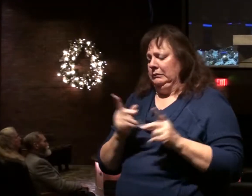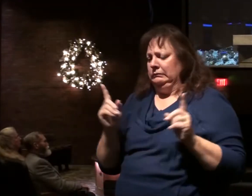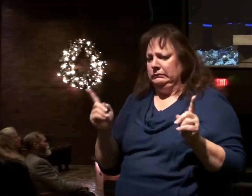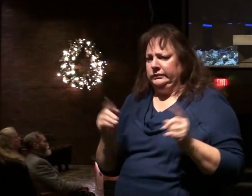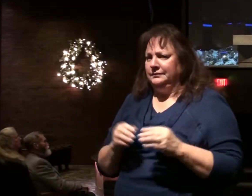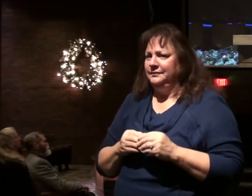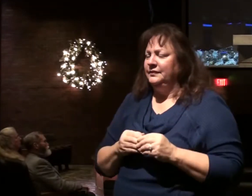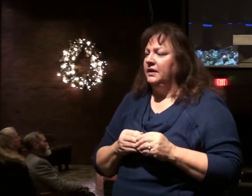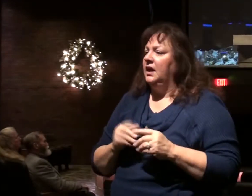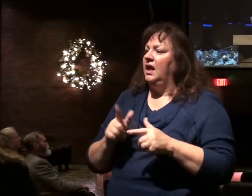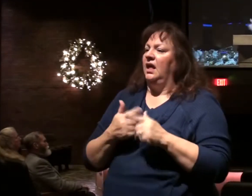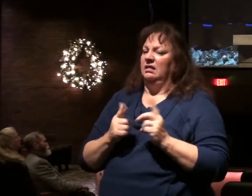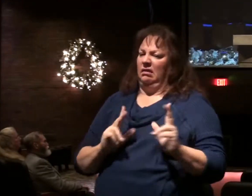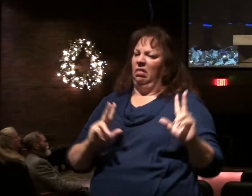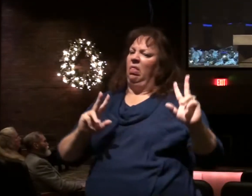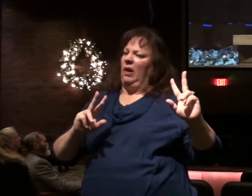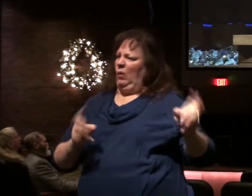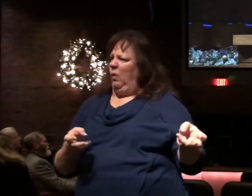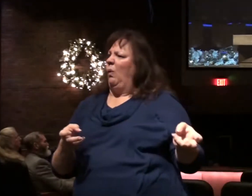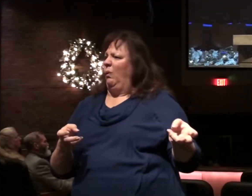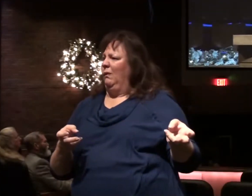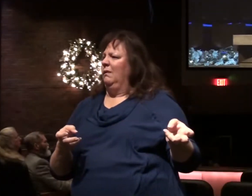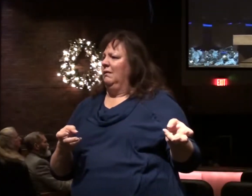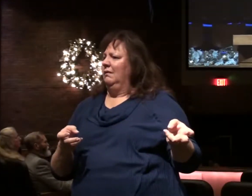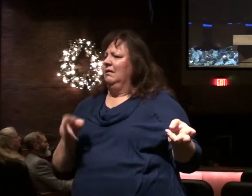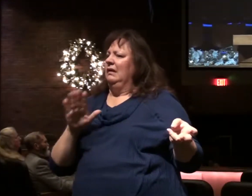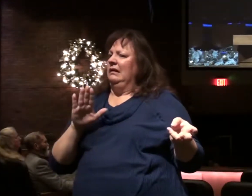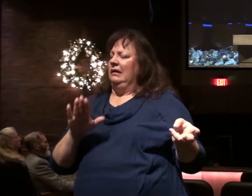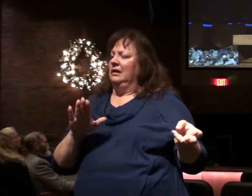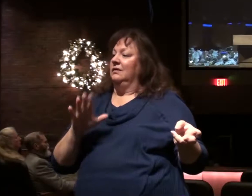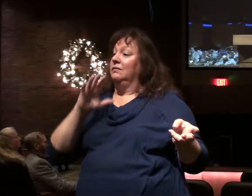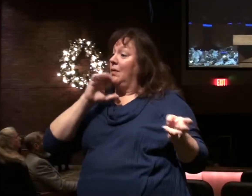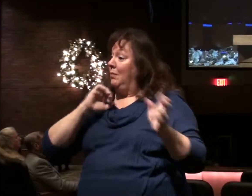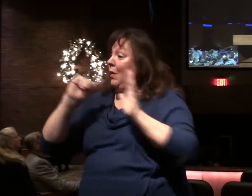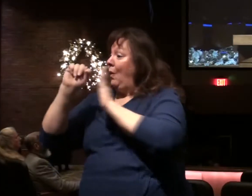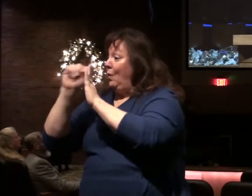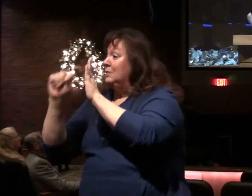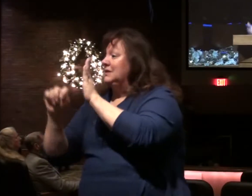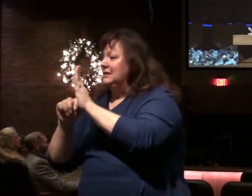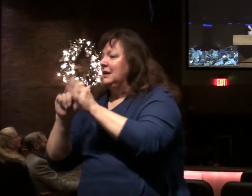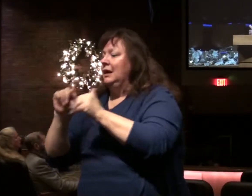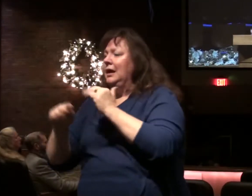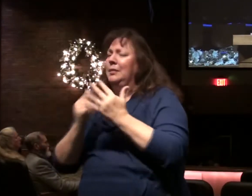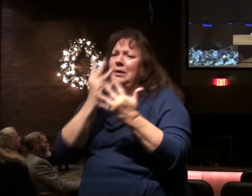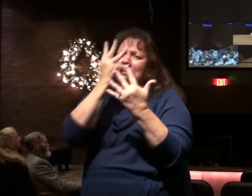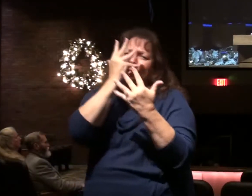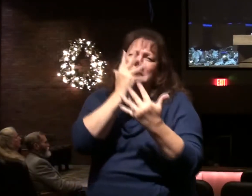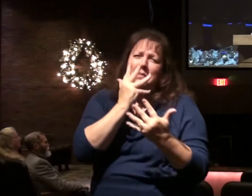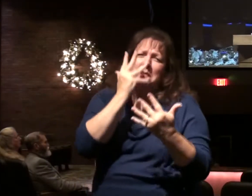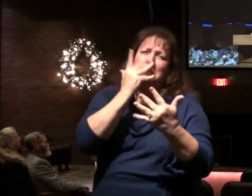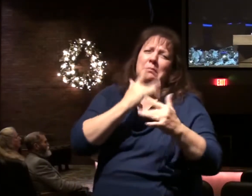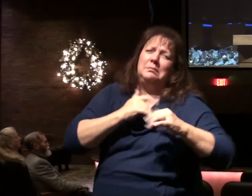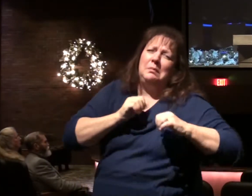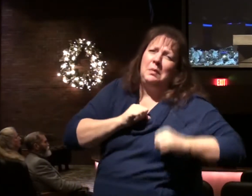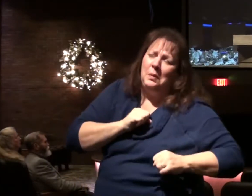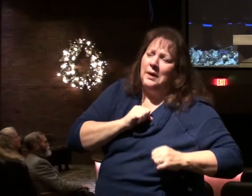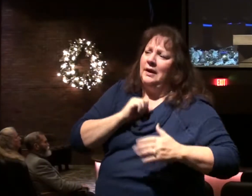And then they quote, they chose quotes from the Old Testament about mourning over Jerusalem,